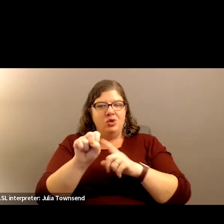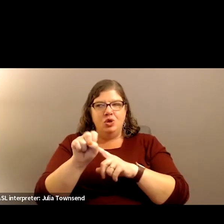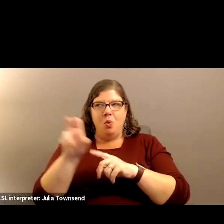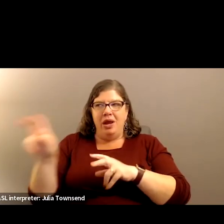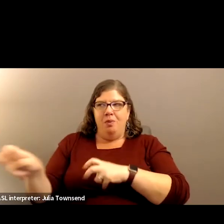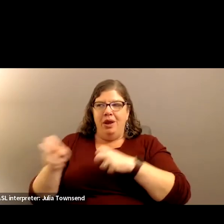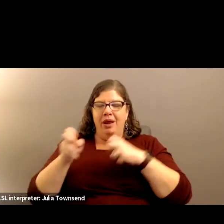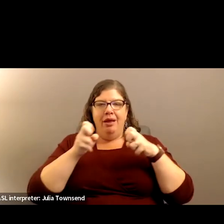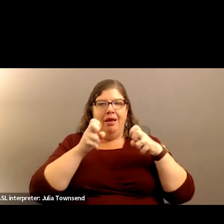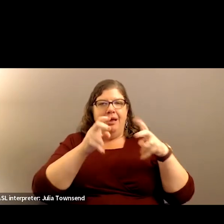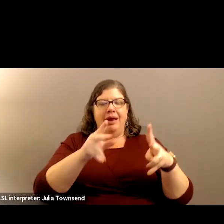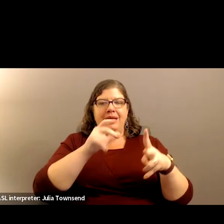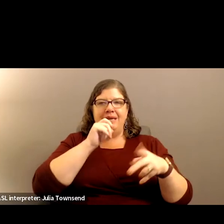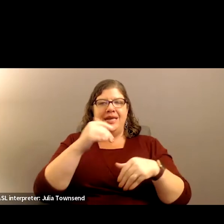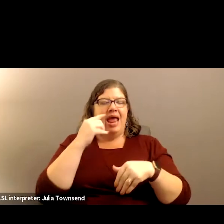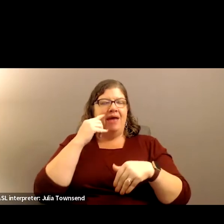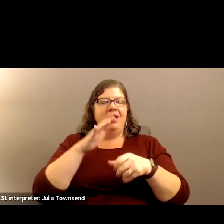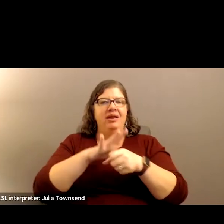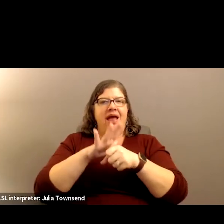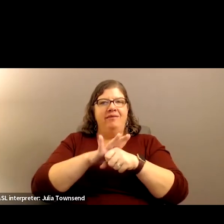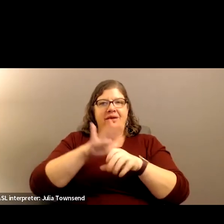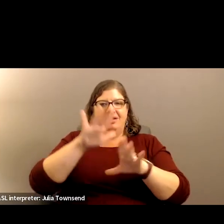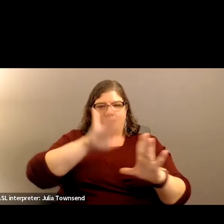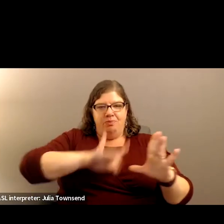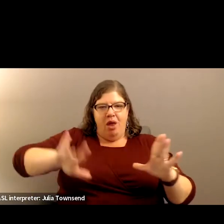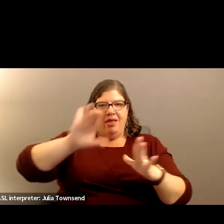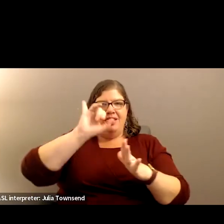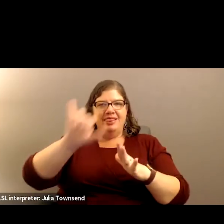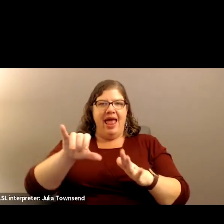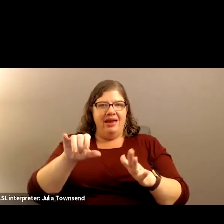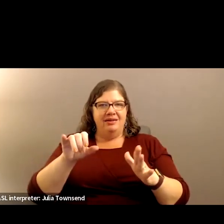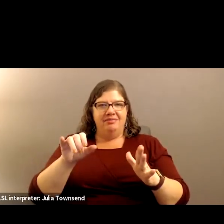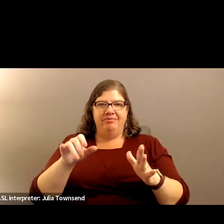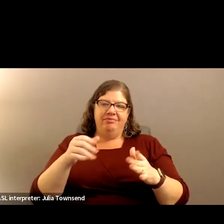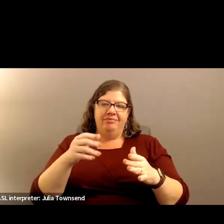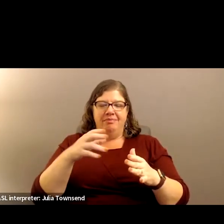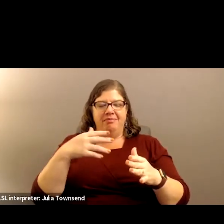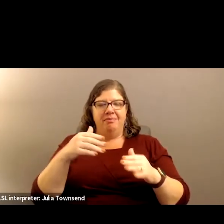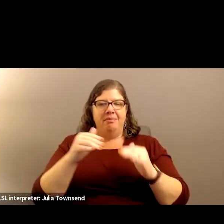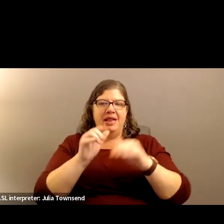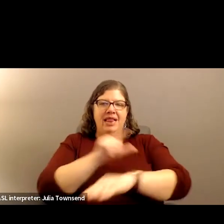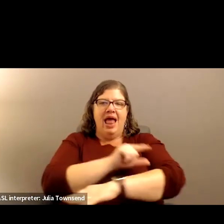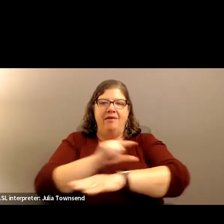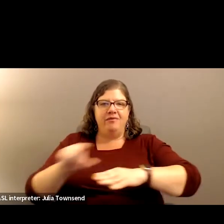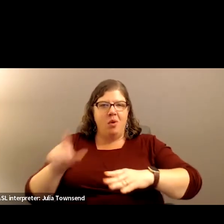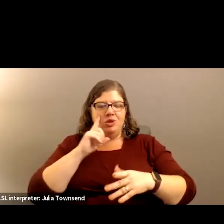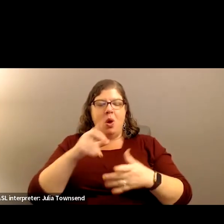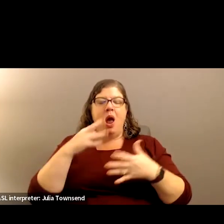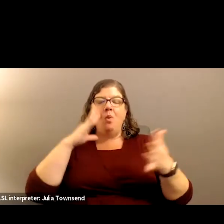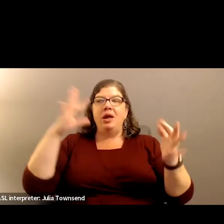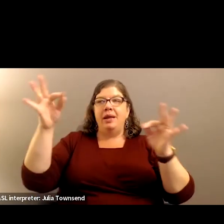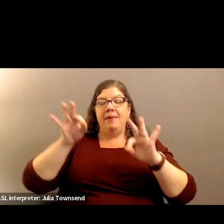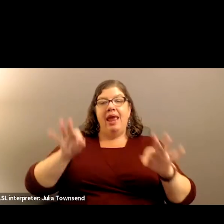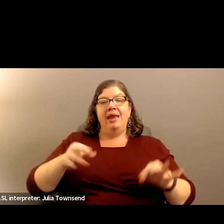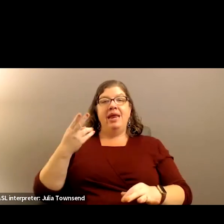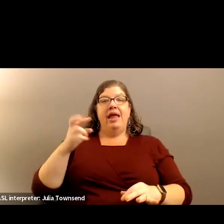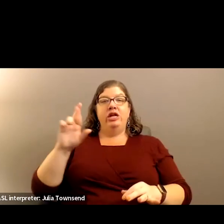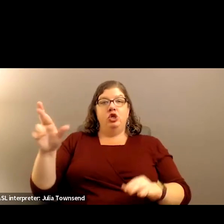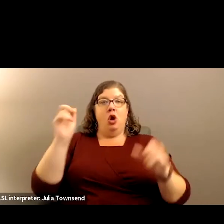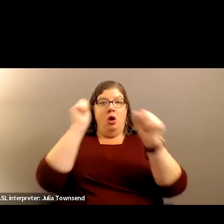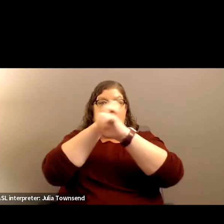in the platform to put it all in there. So I wanted to just paint an HR picture of the